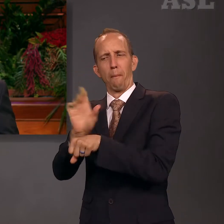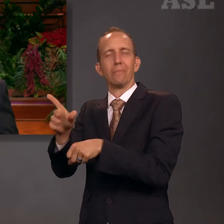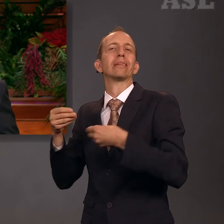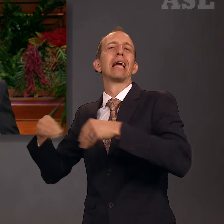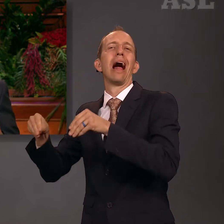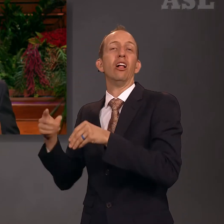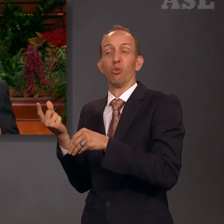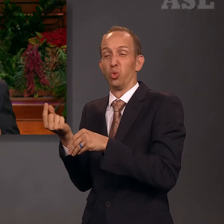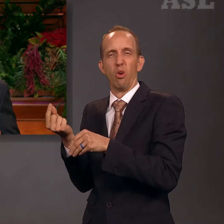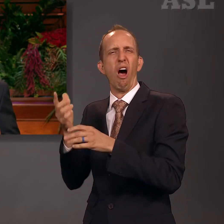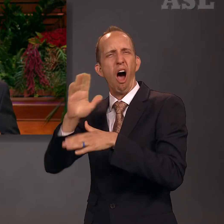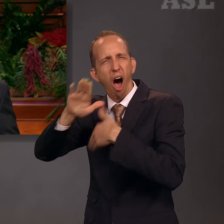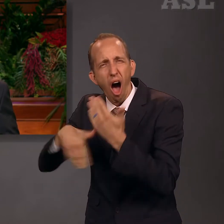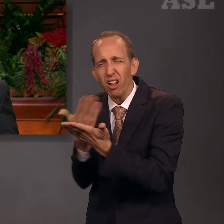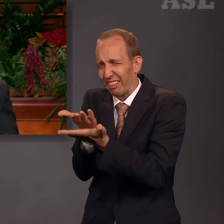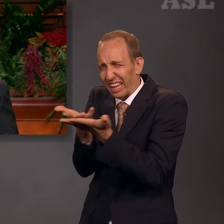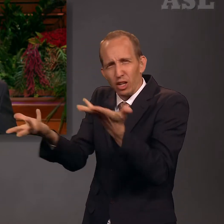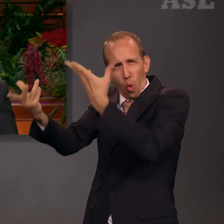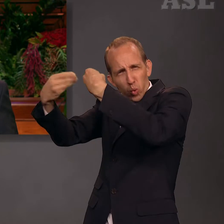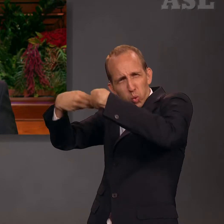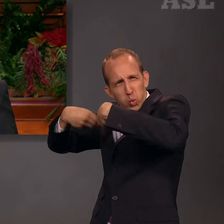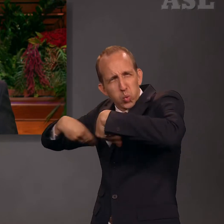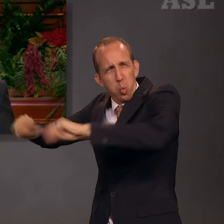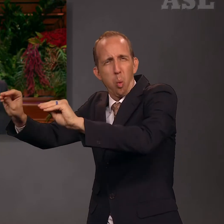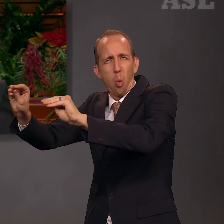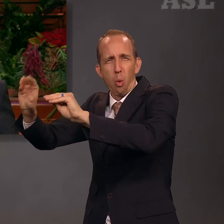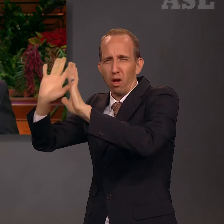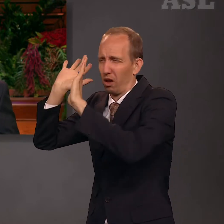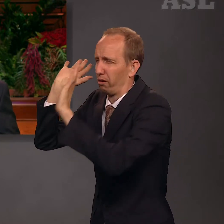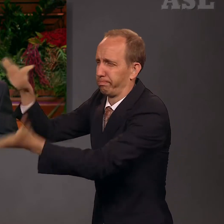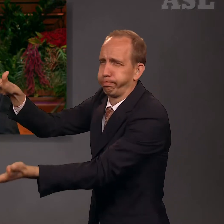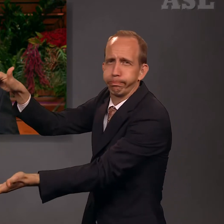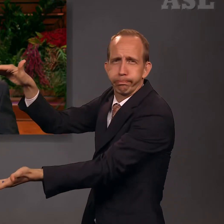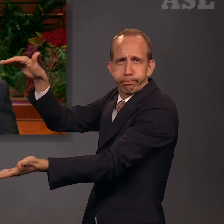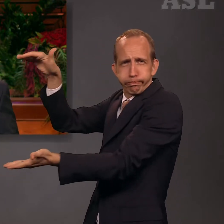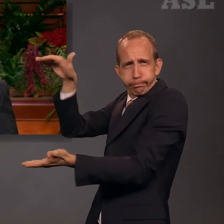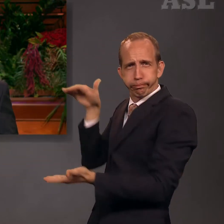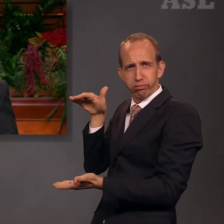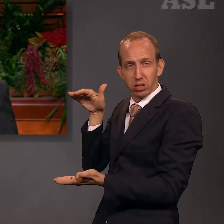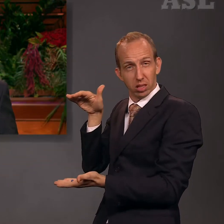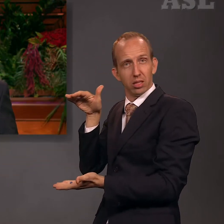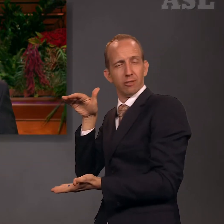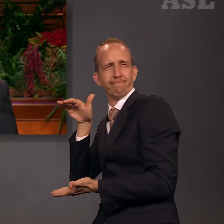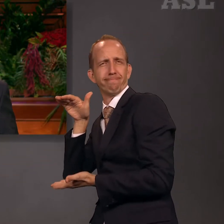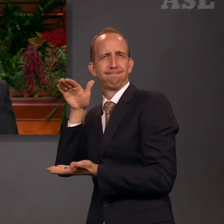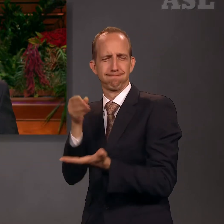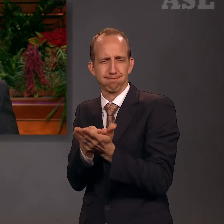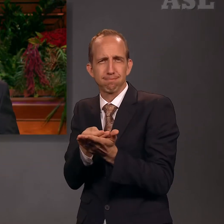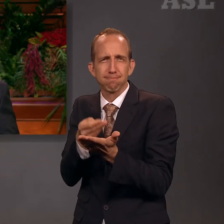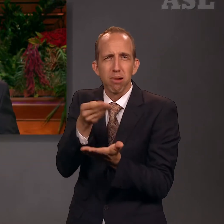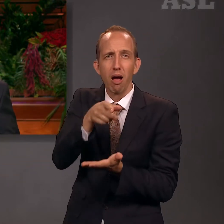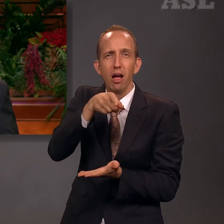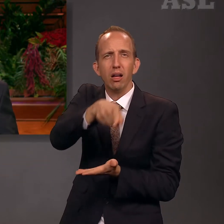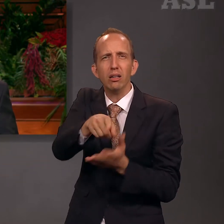to buy one pearl of great price, this couple decided to sell their house to pay for the trip.